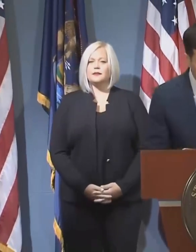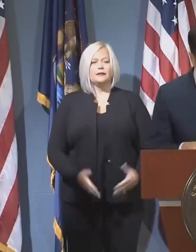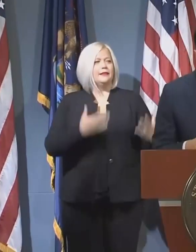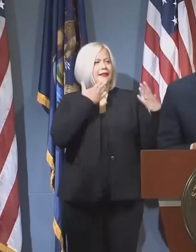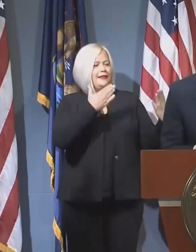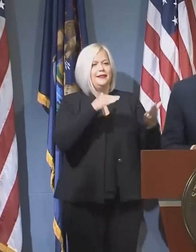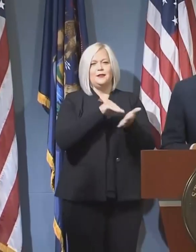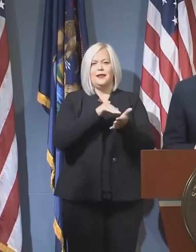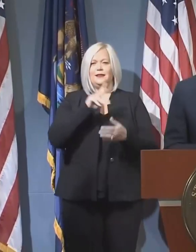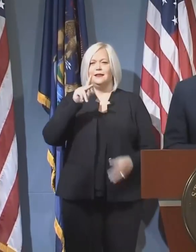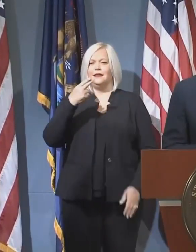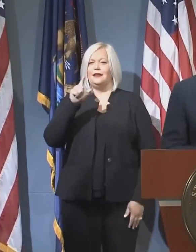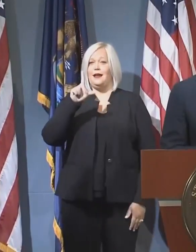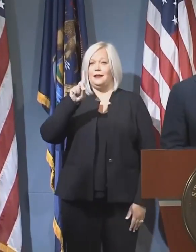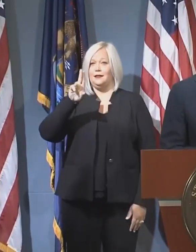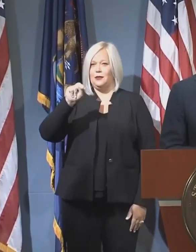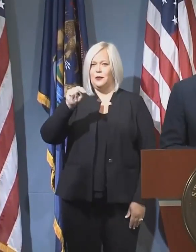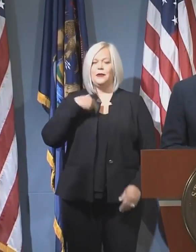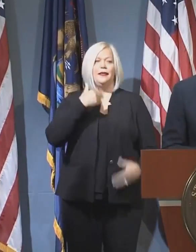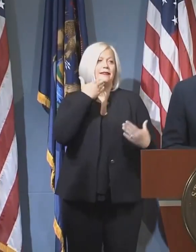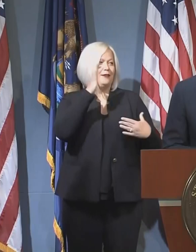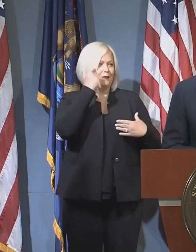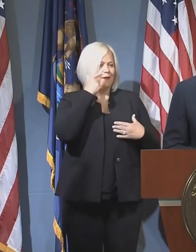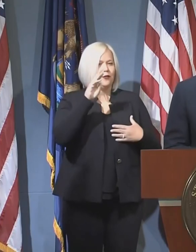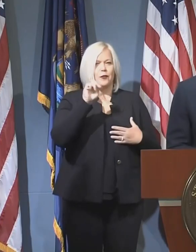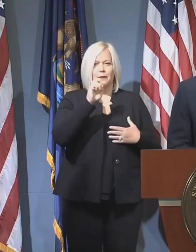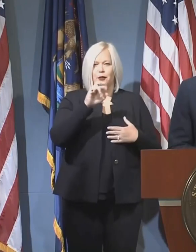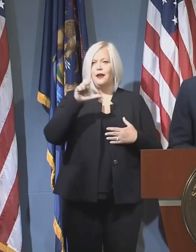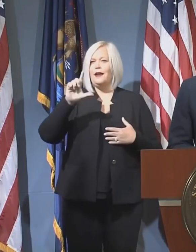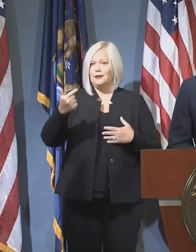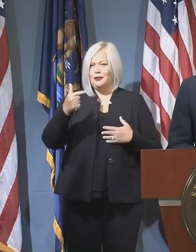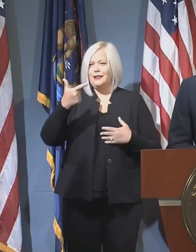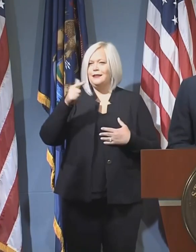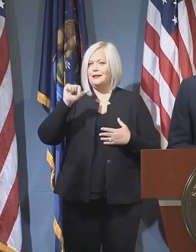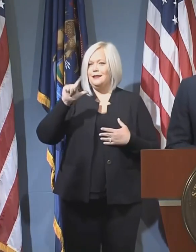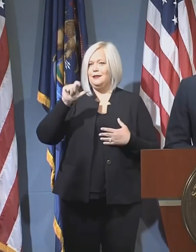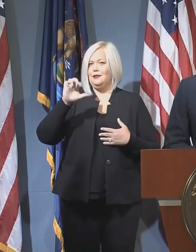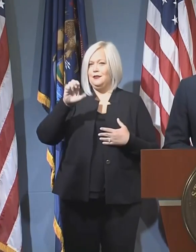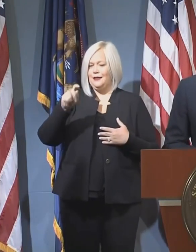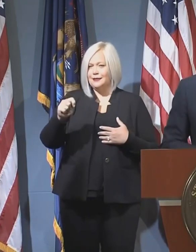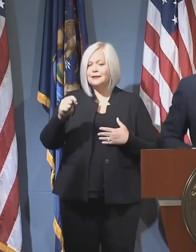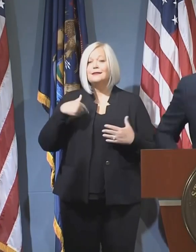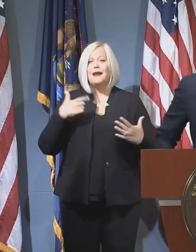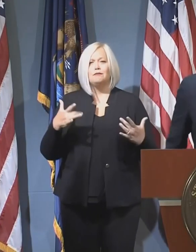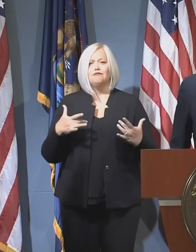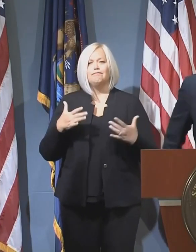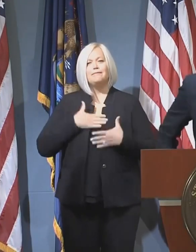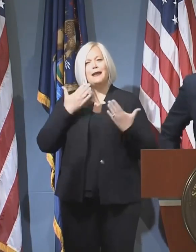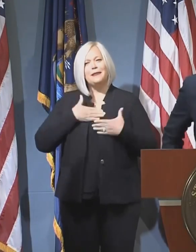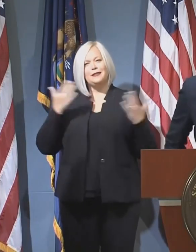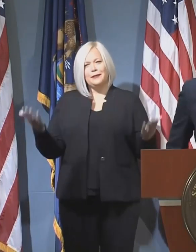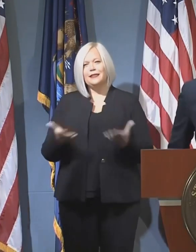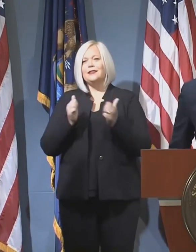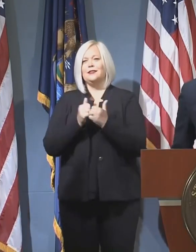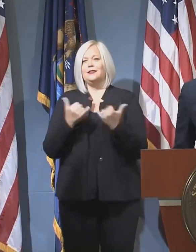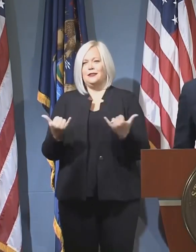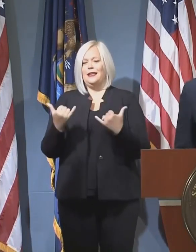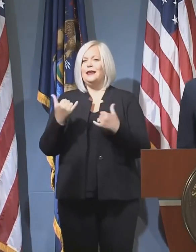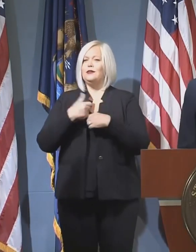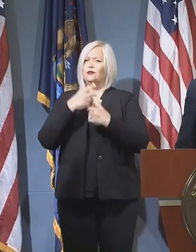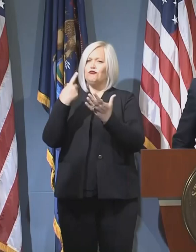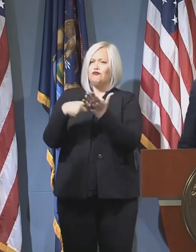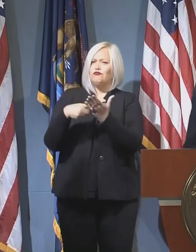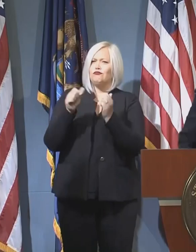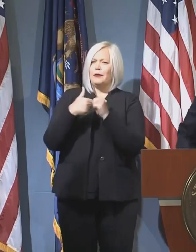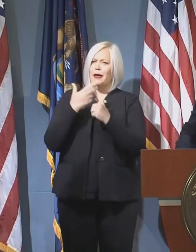Thank you, Dr. Khaldun, and thank you, Governor Whitmer, Lieutenant Governor Gilchrist. Really happy to be here today with our partners to talk about Future